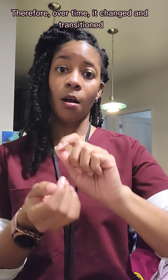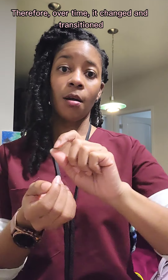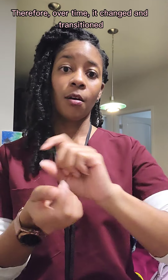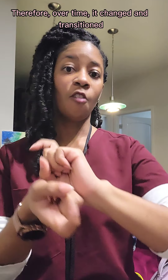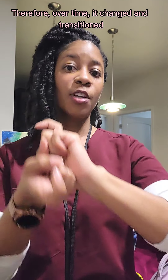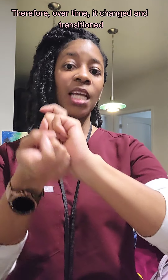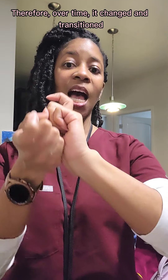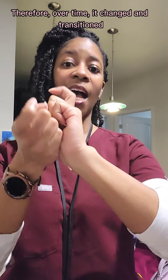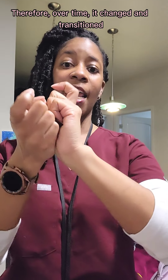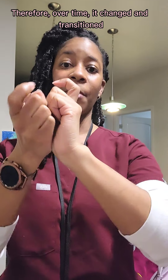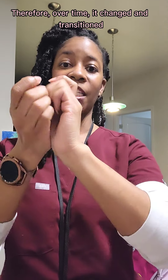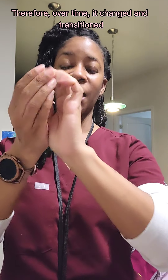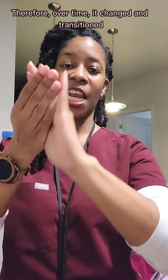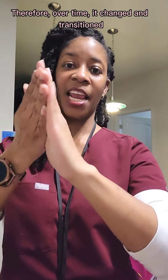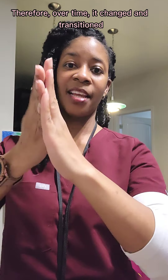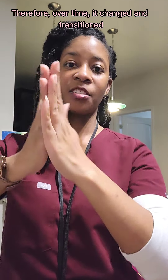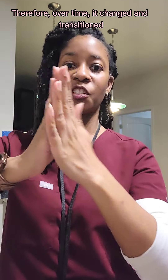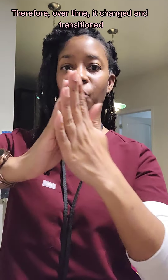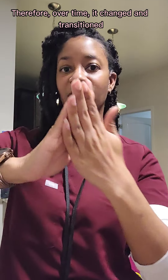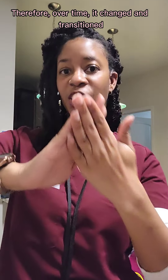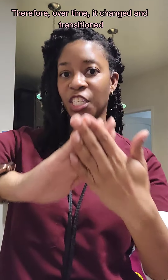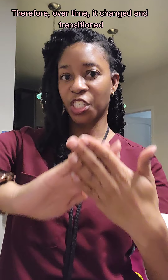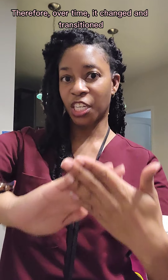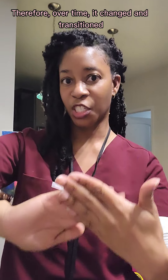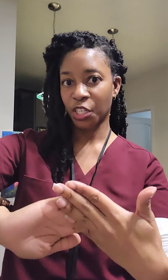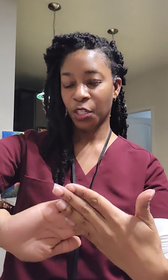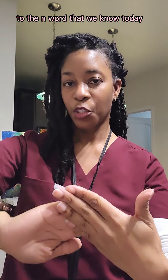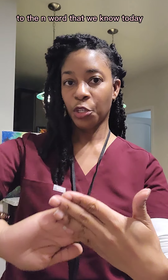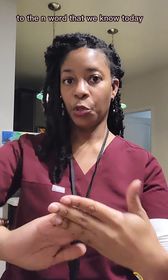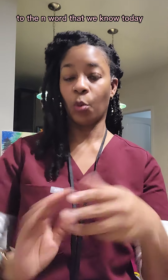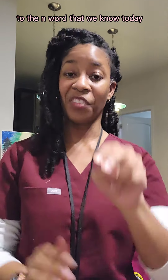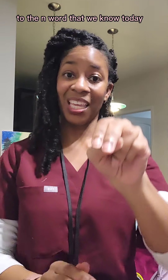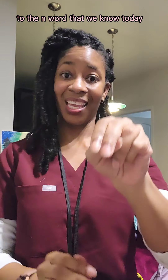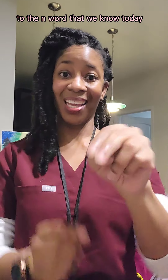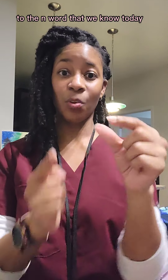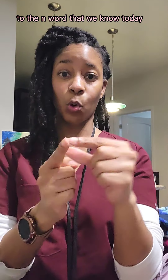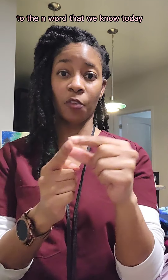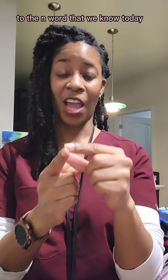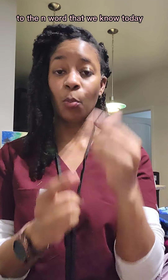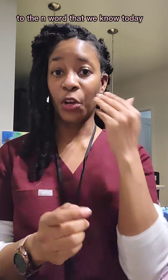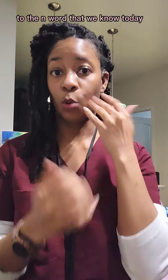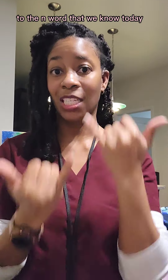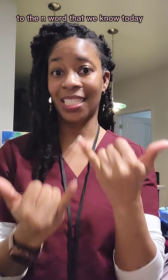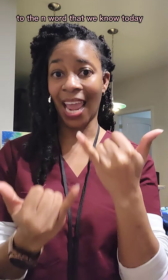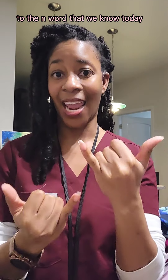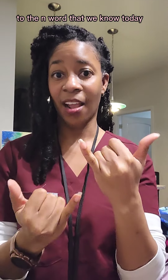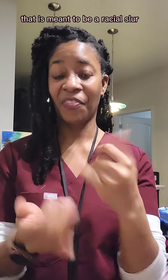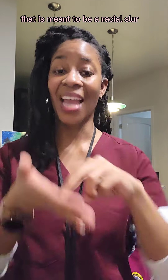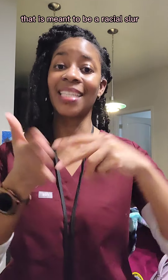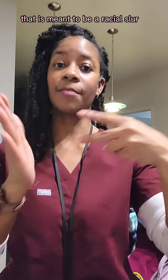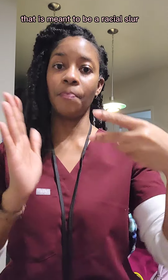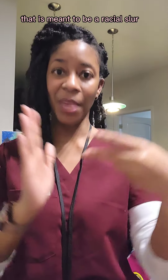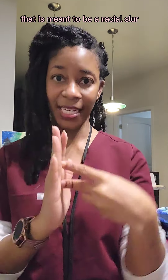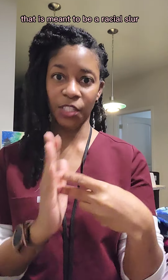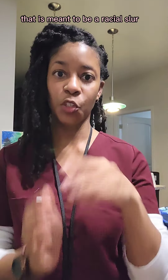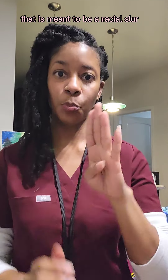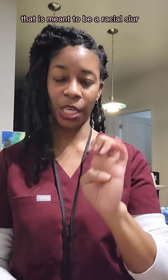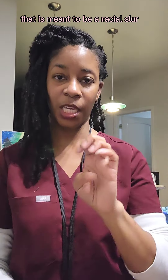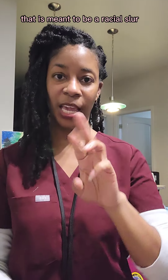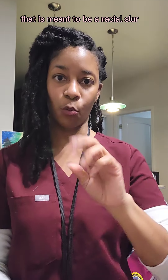over time it changed and transitioned to the n-word that we know today that is meant to be a